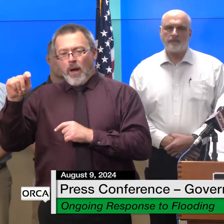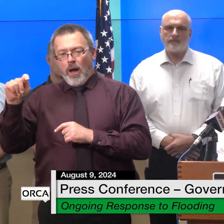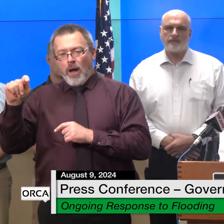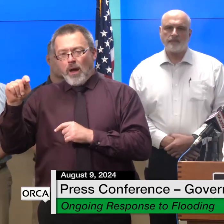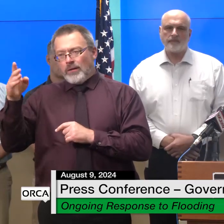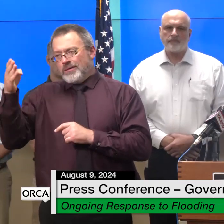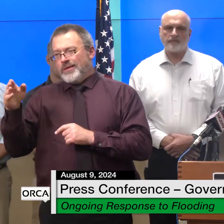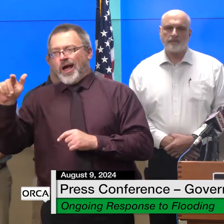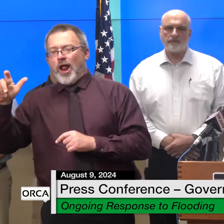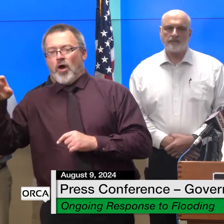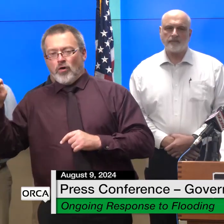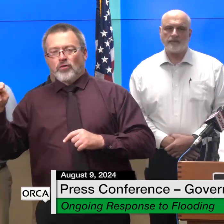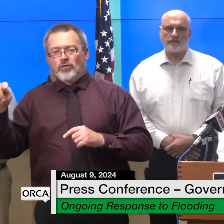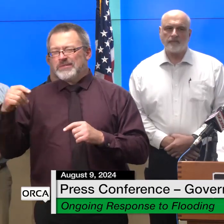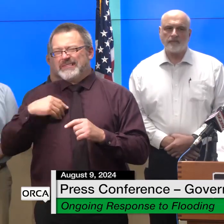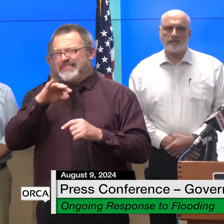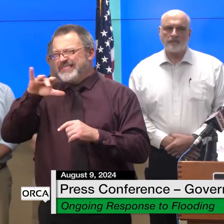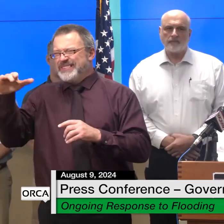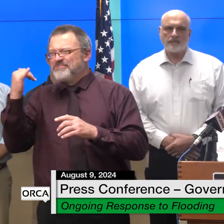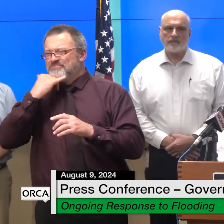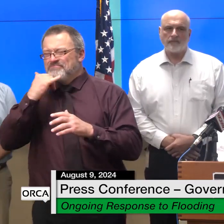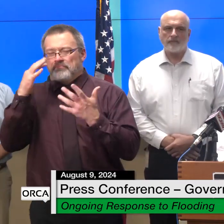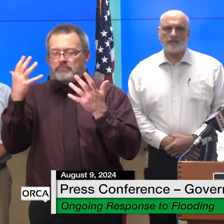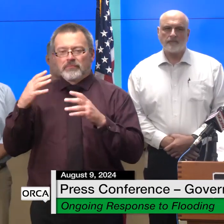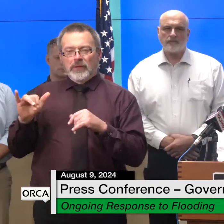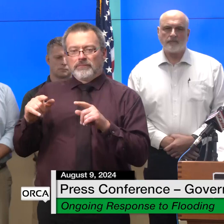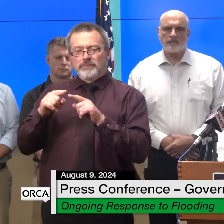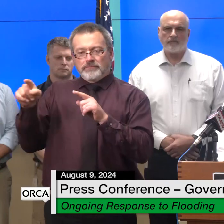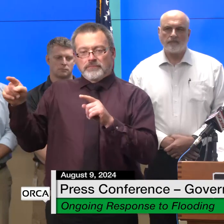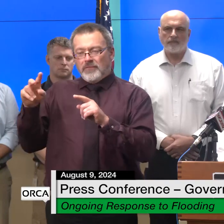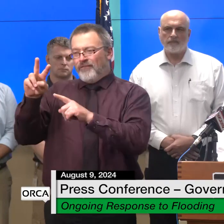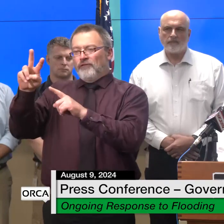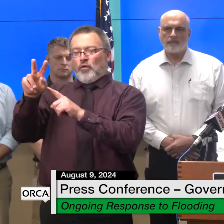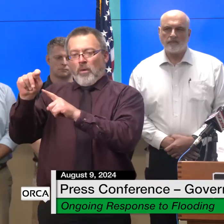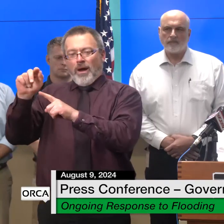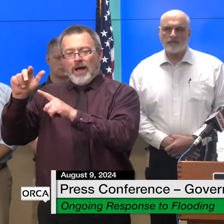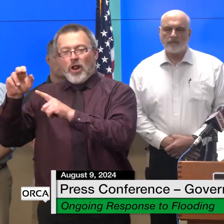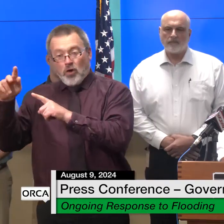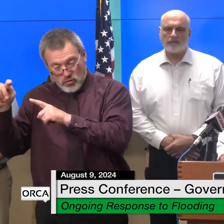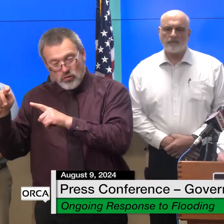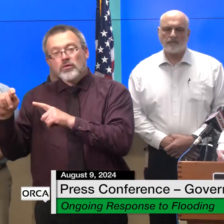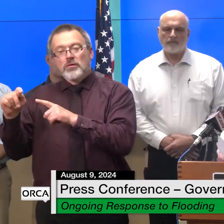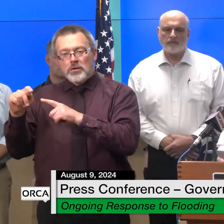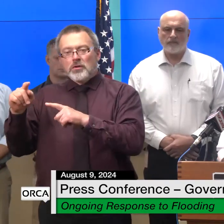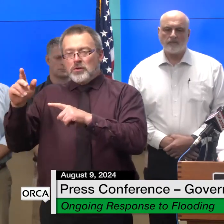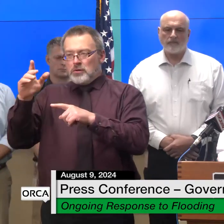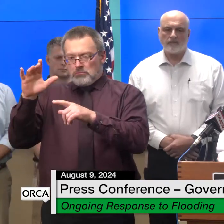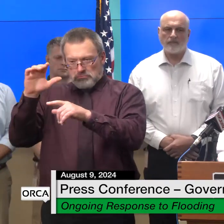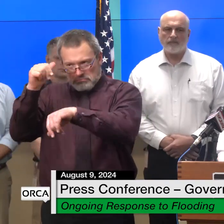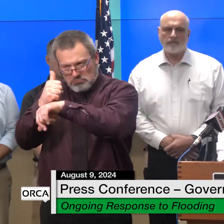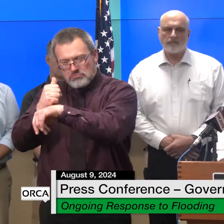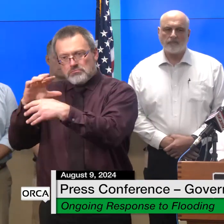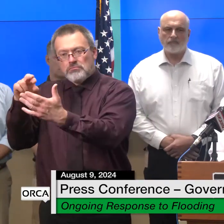finally if you're in immediate danger or see someone who is call 911